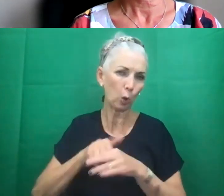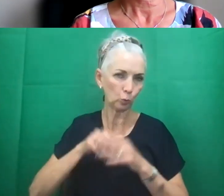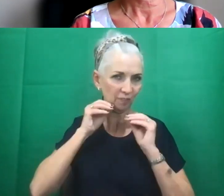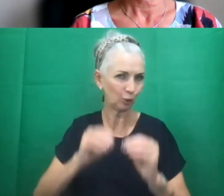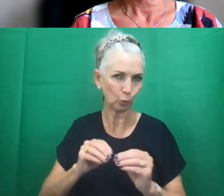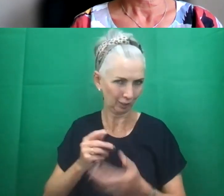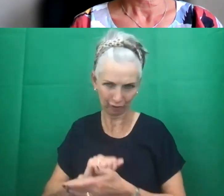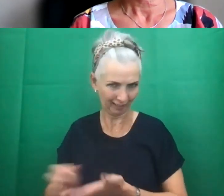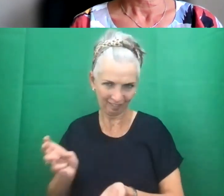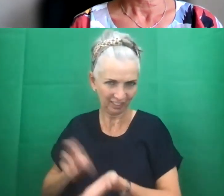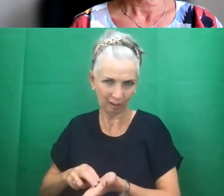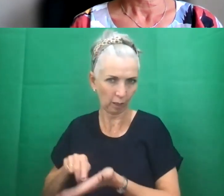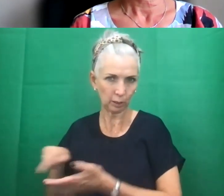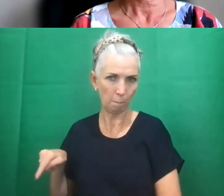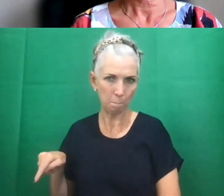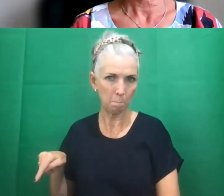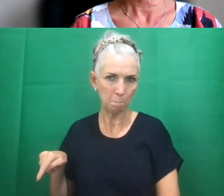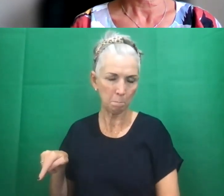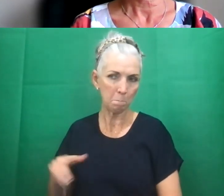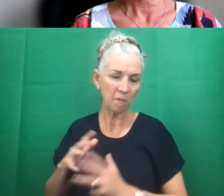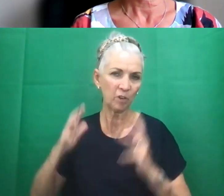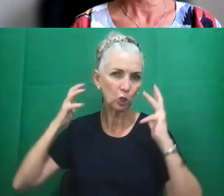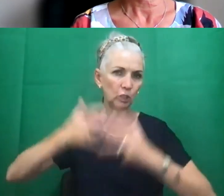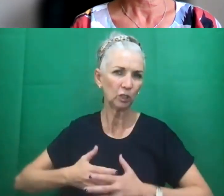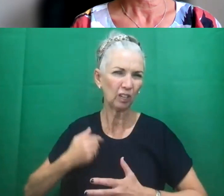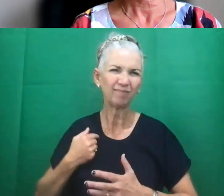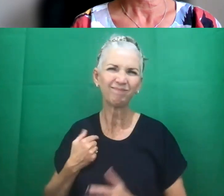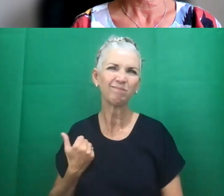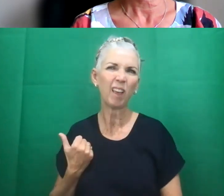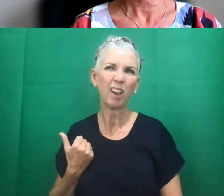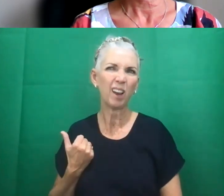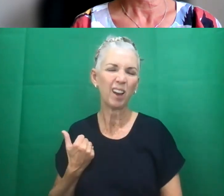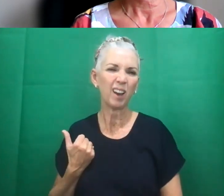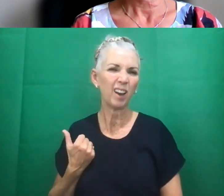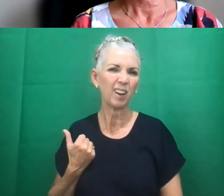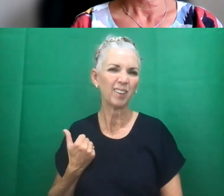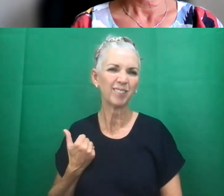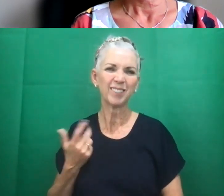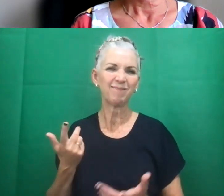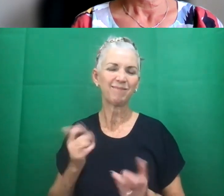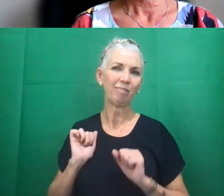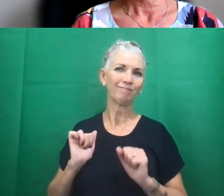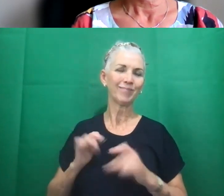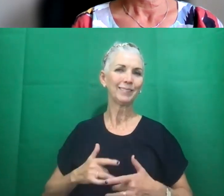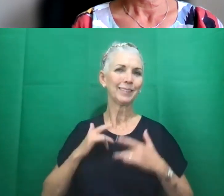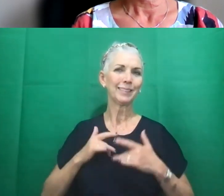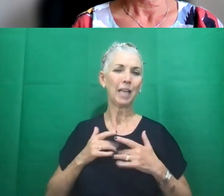it's, it's not coming at this from a real sense that our education system needs to be for